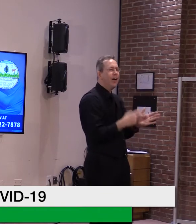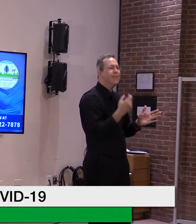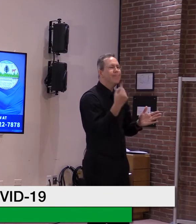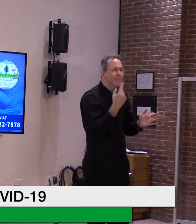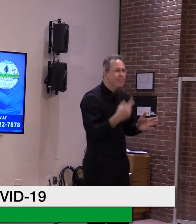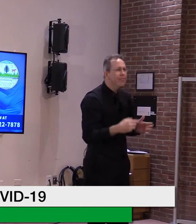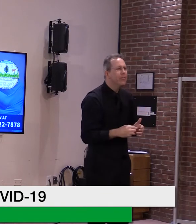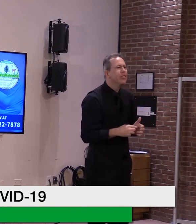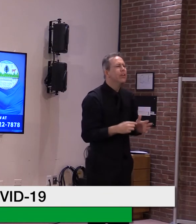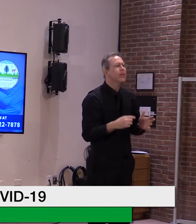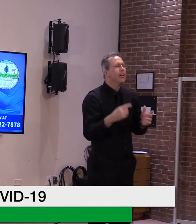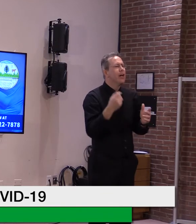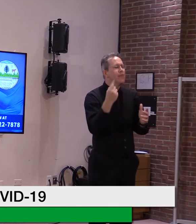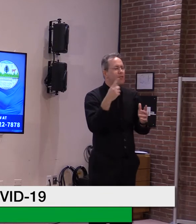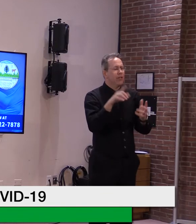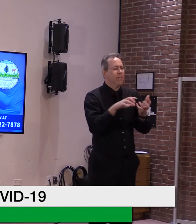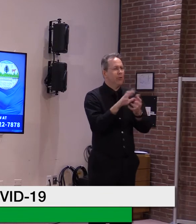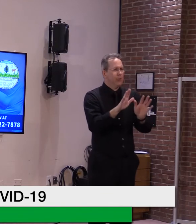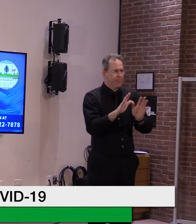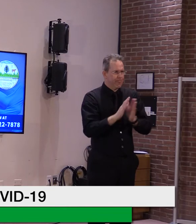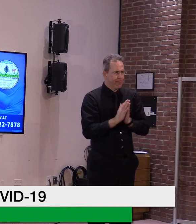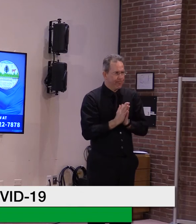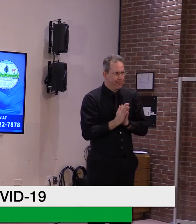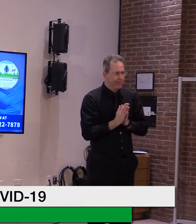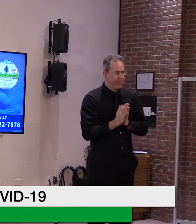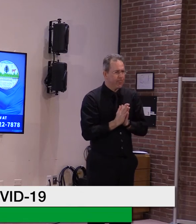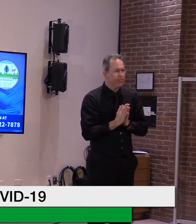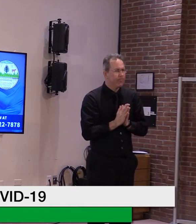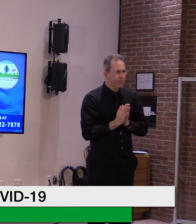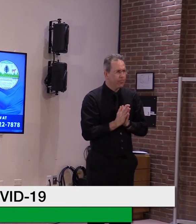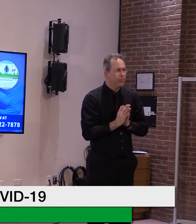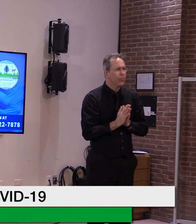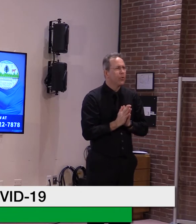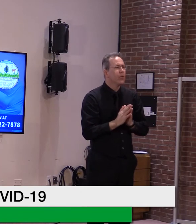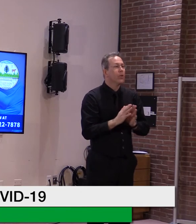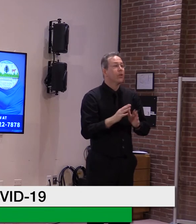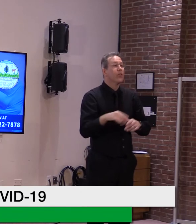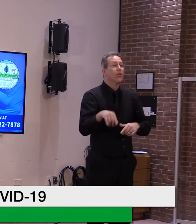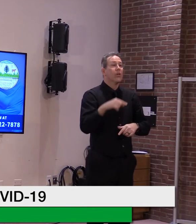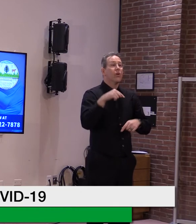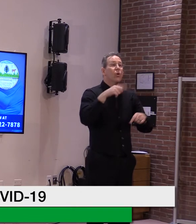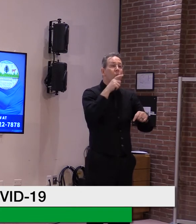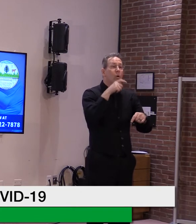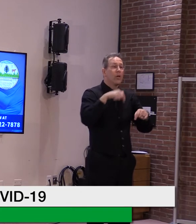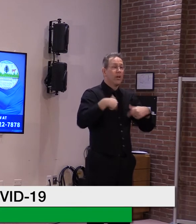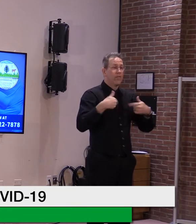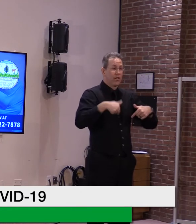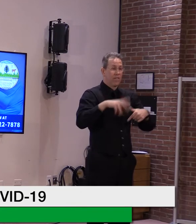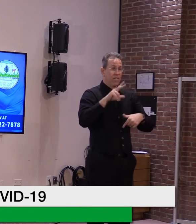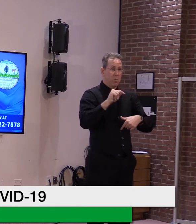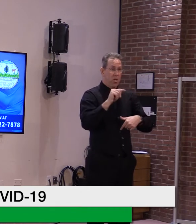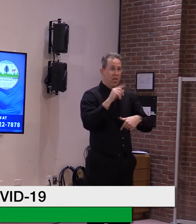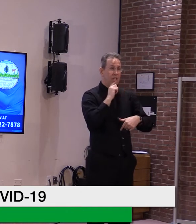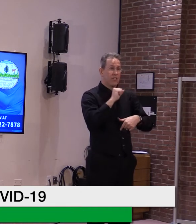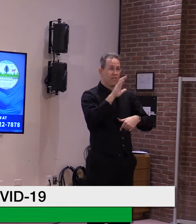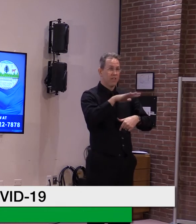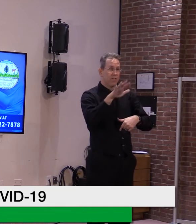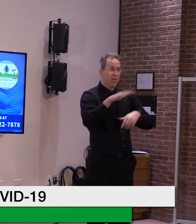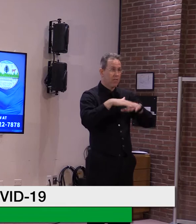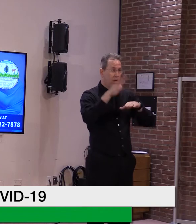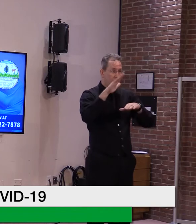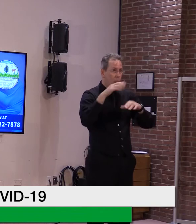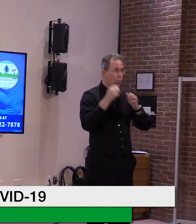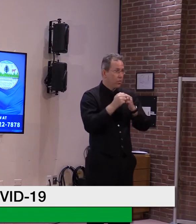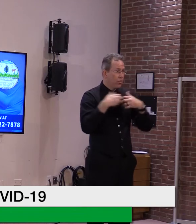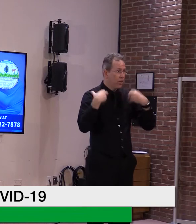let's, let's be clear. Those that are 55 and above with high risk conditions can sign up for vaccine